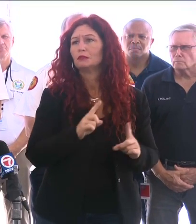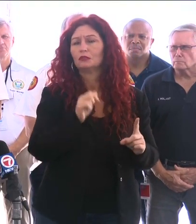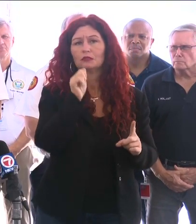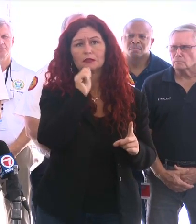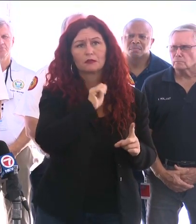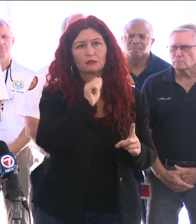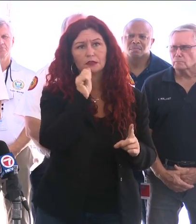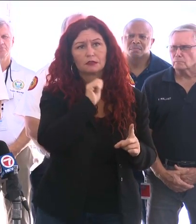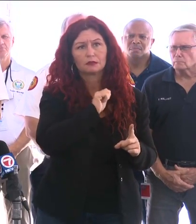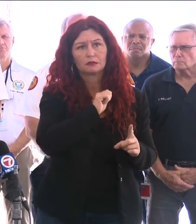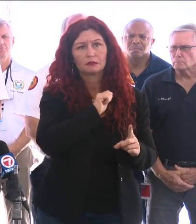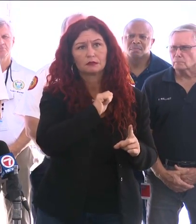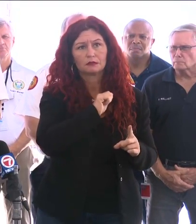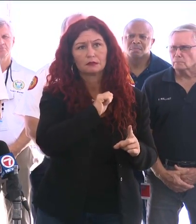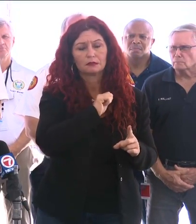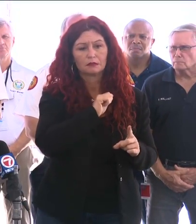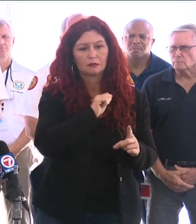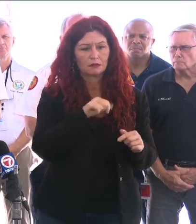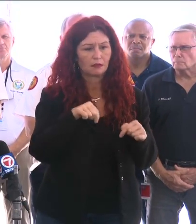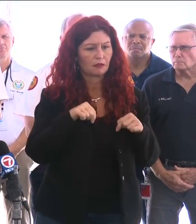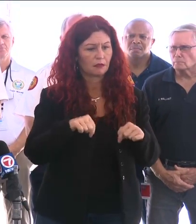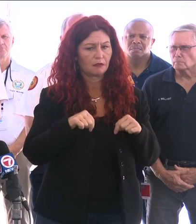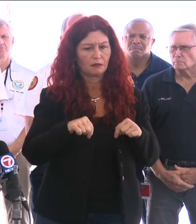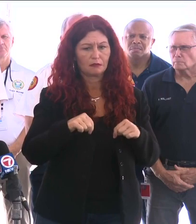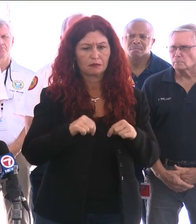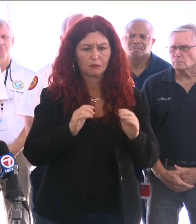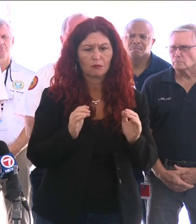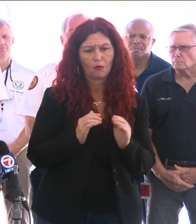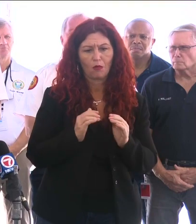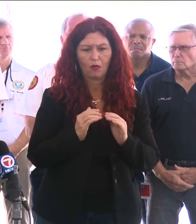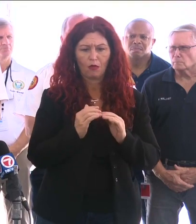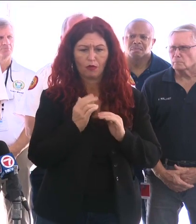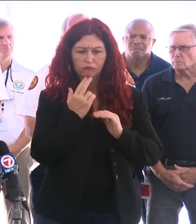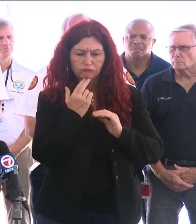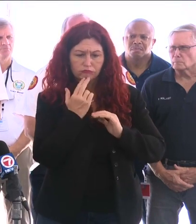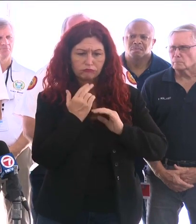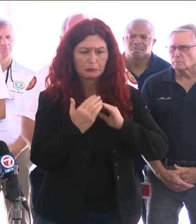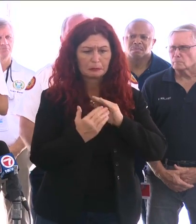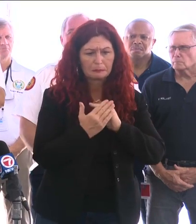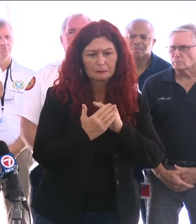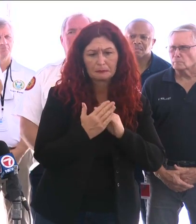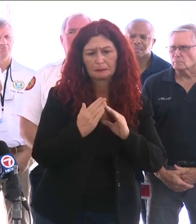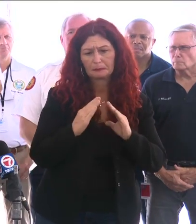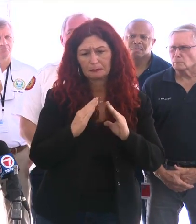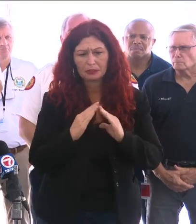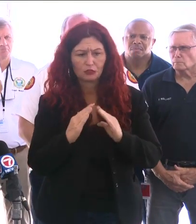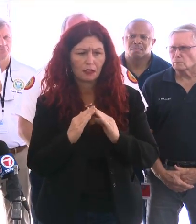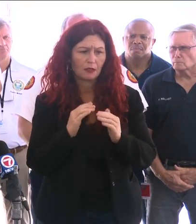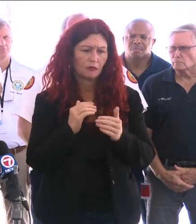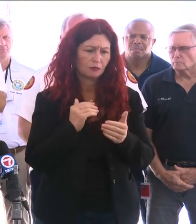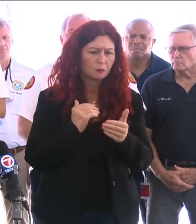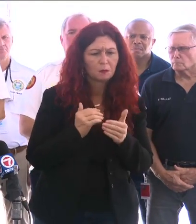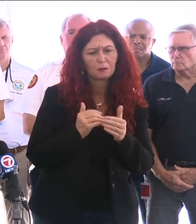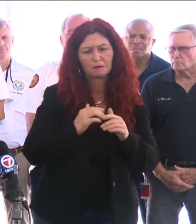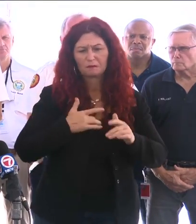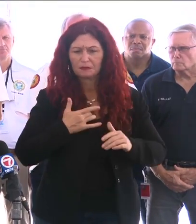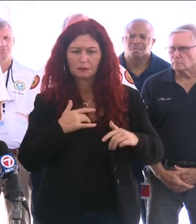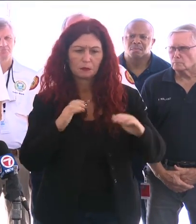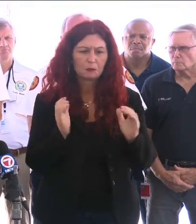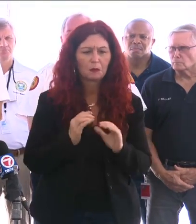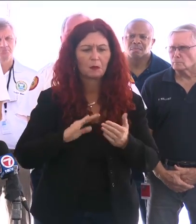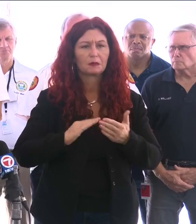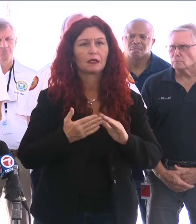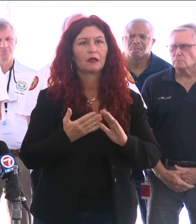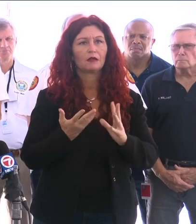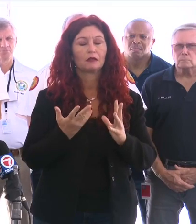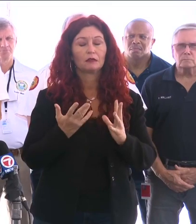this close-knit family here in Surfside, a beautiful, small, close-knit community. We know that the